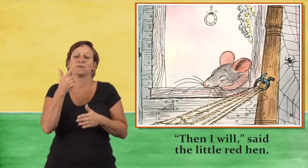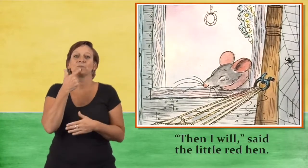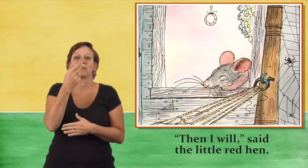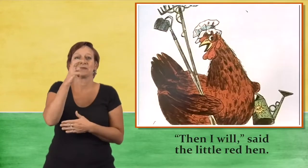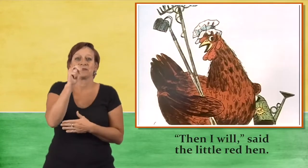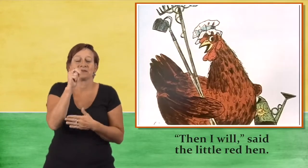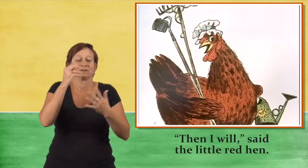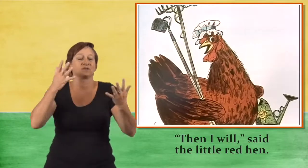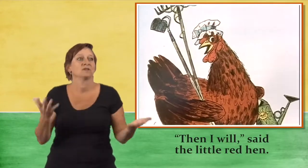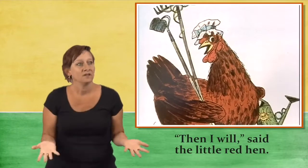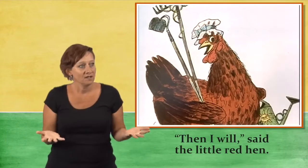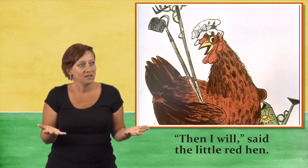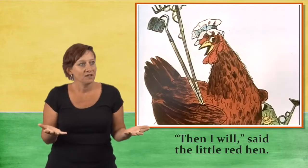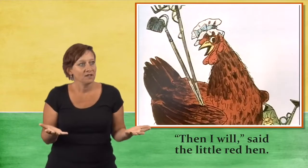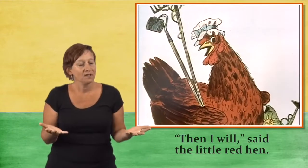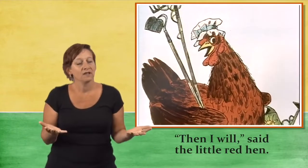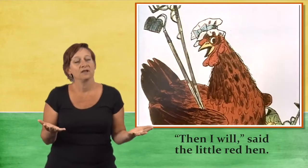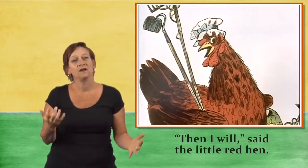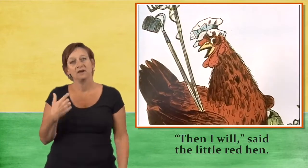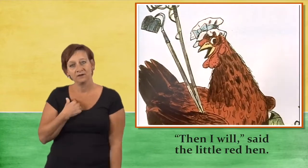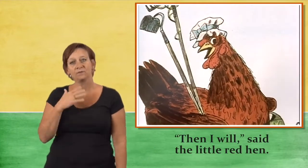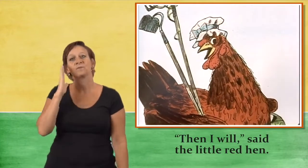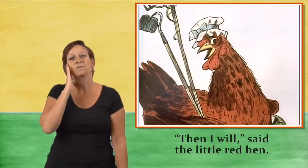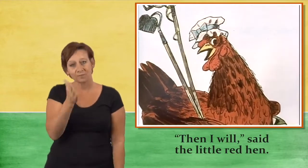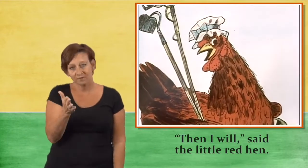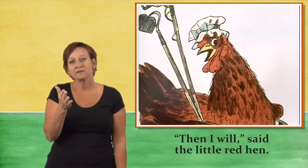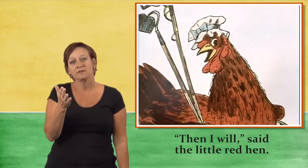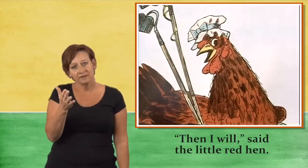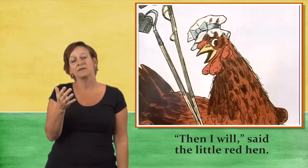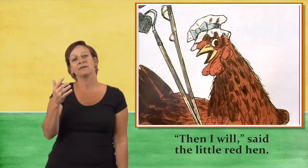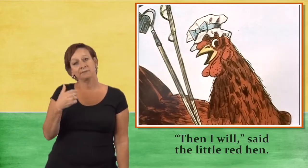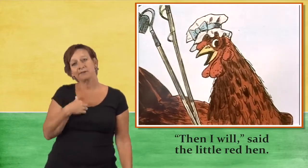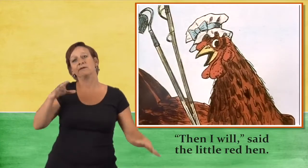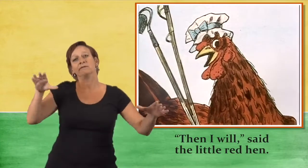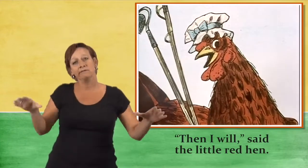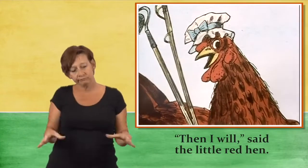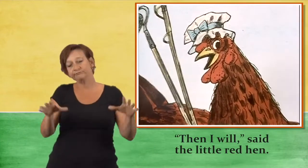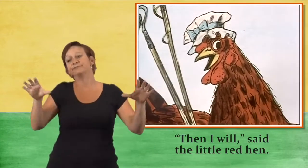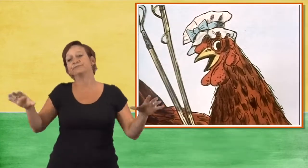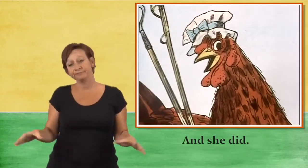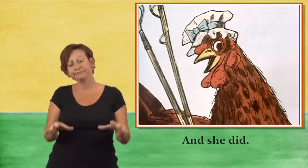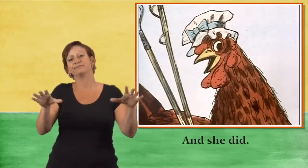then I will said the little red hen and she did